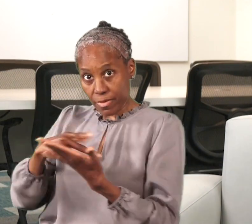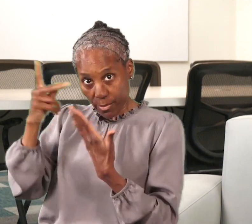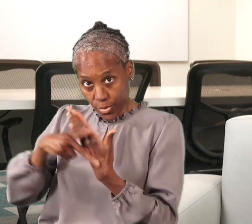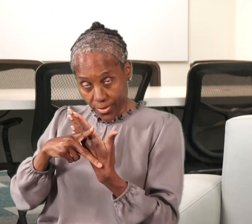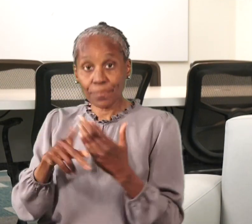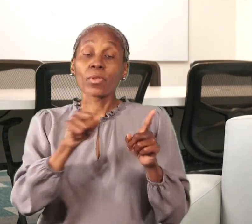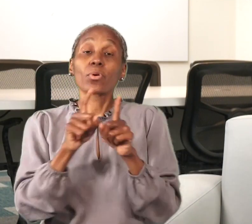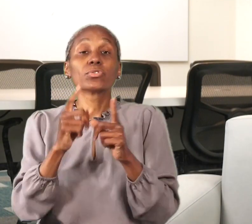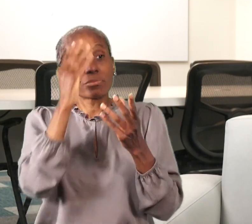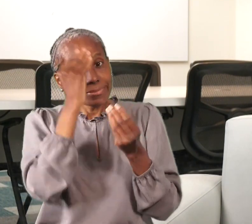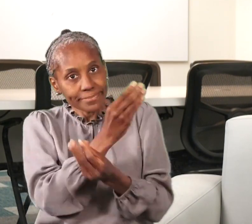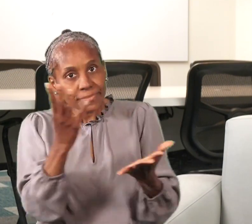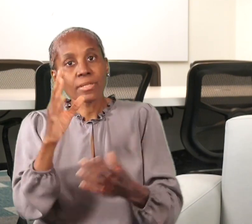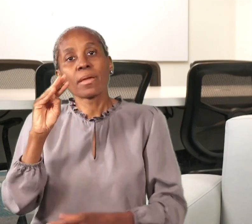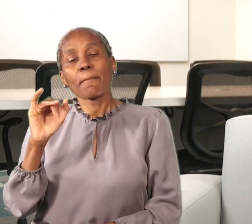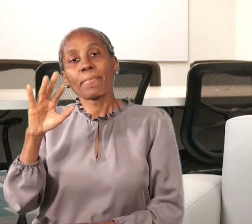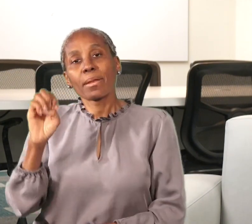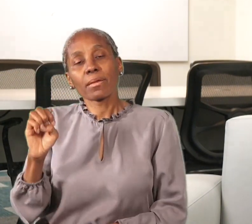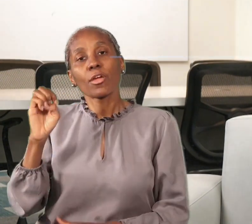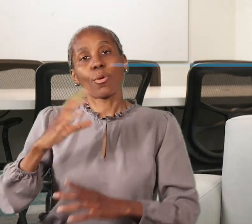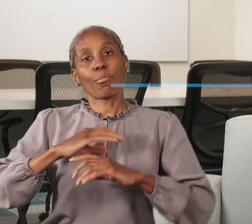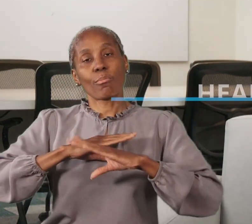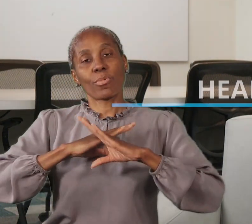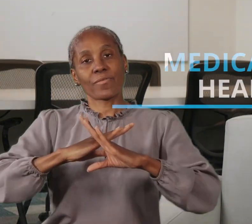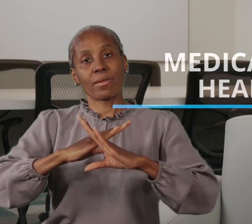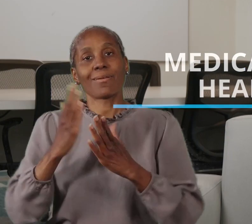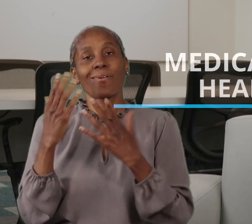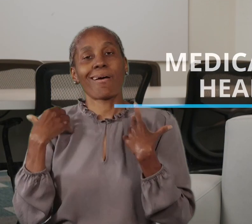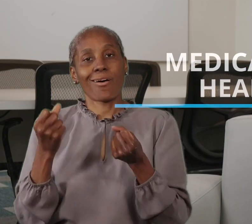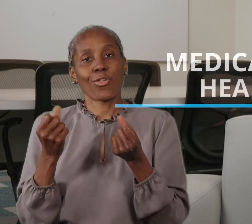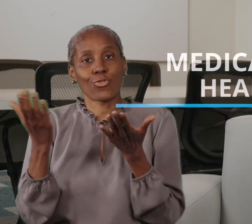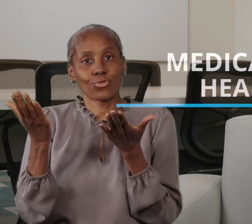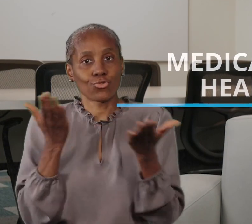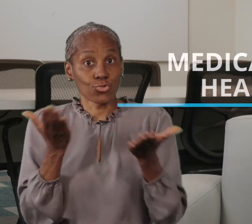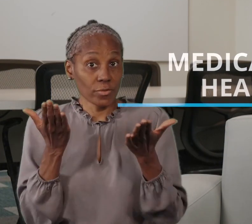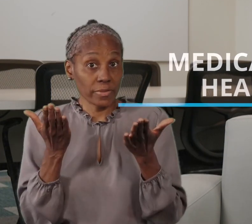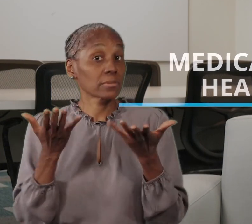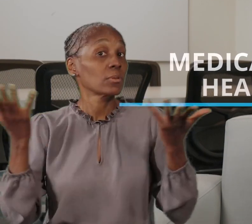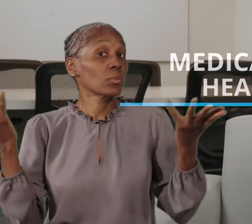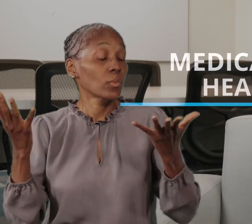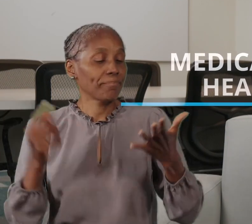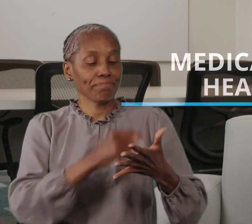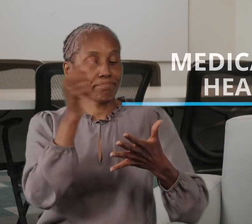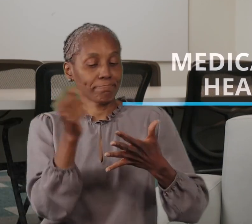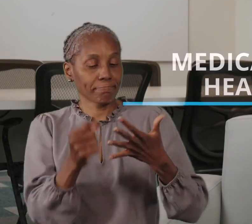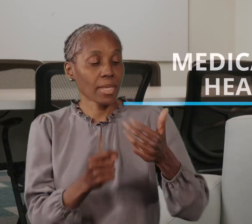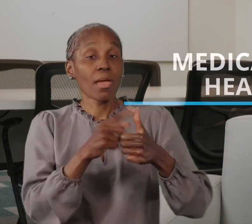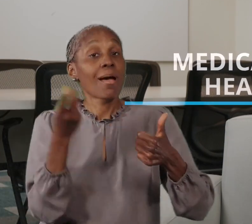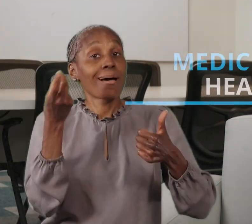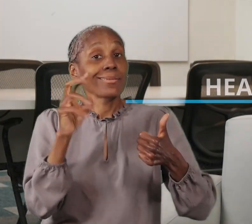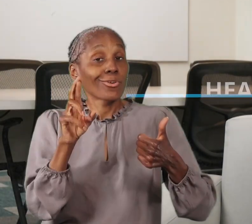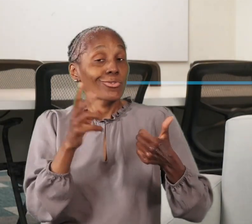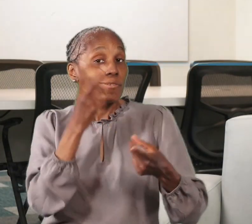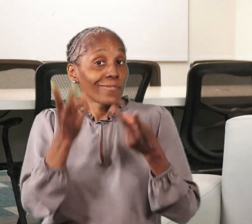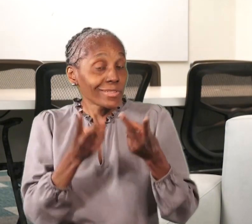you do that. We also want people to know about the availability of the Medicare Preventive Health Services. A list of things